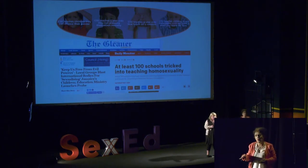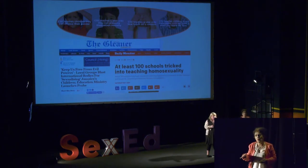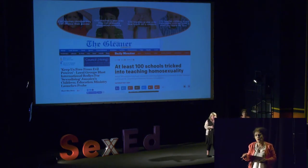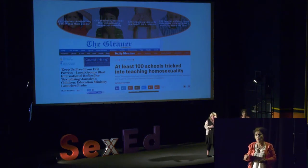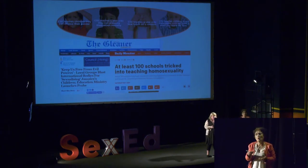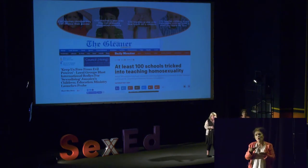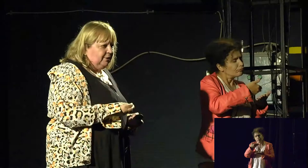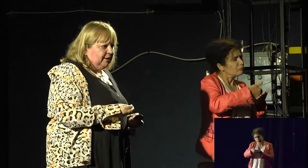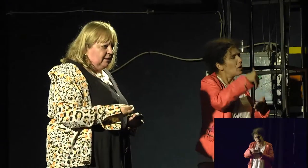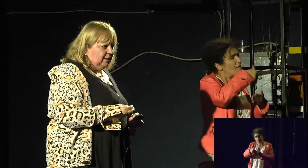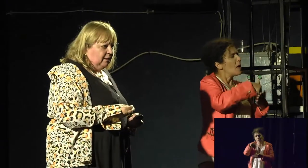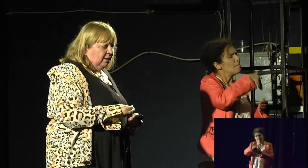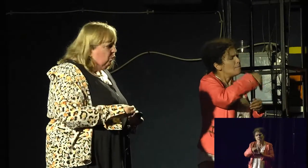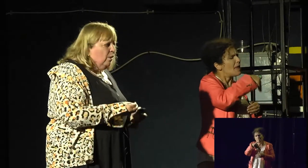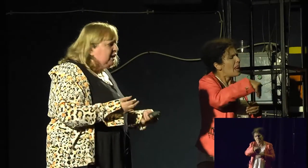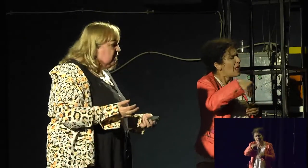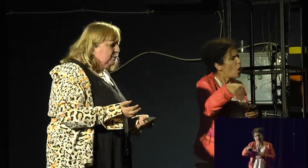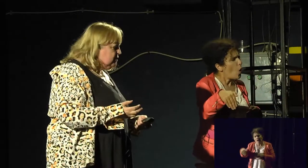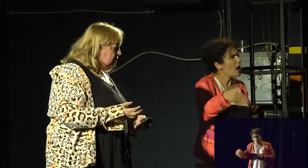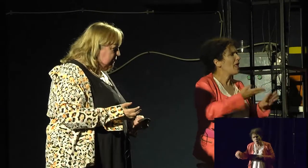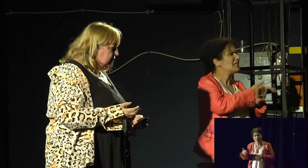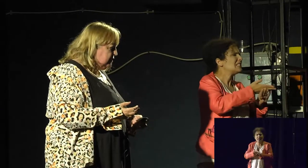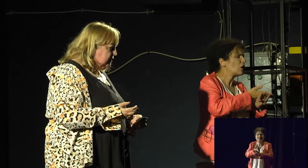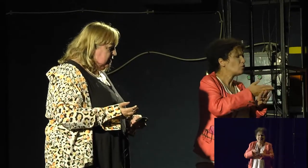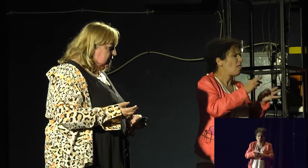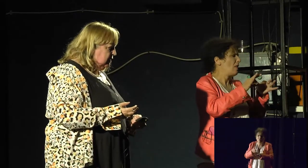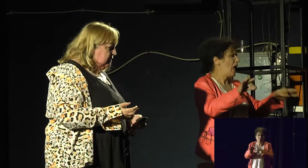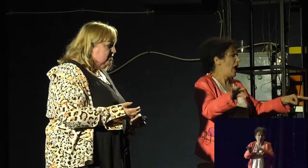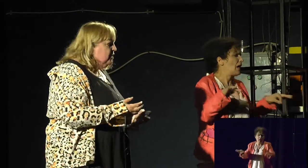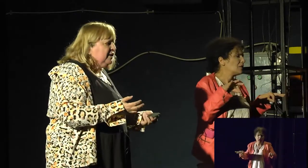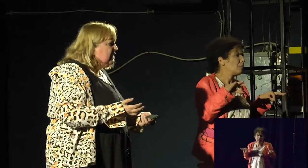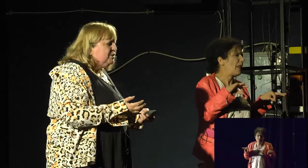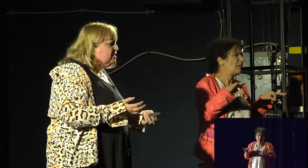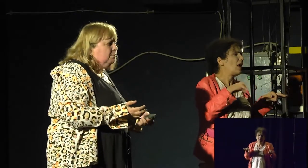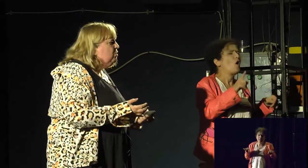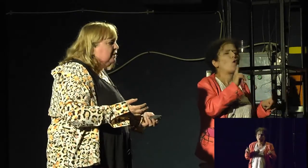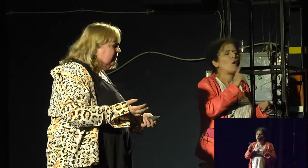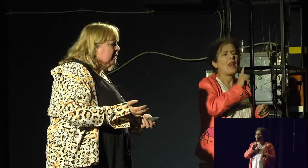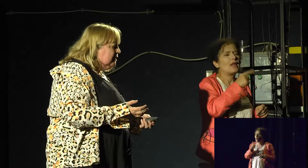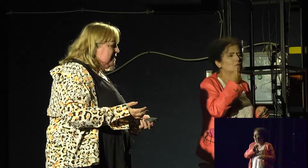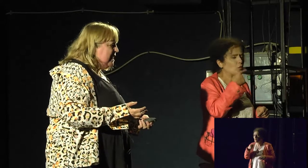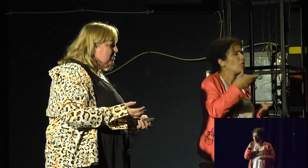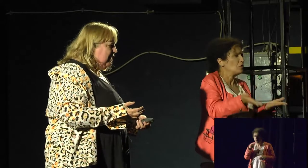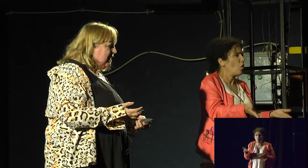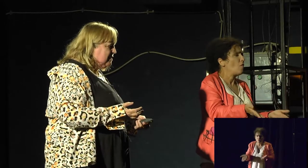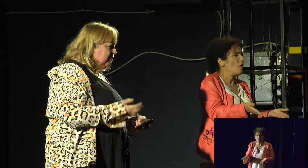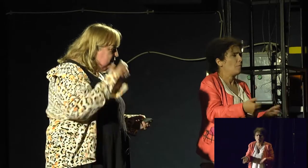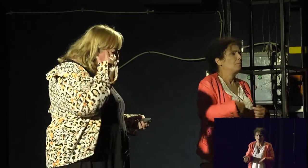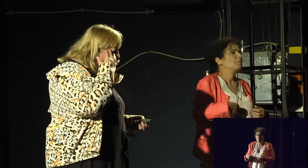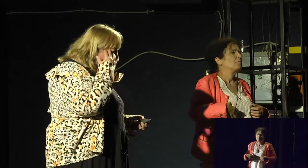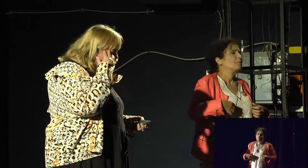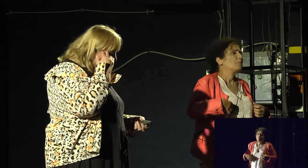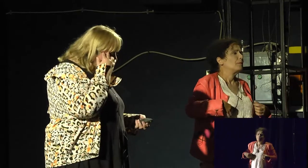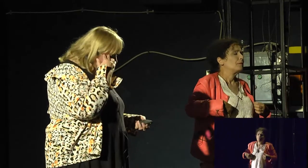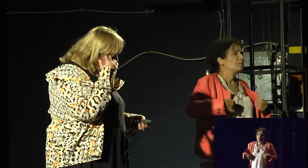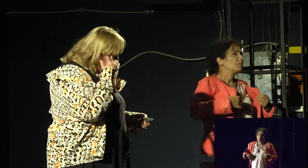and millions of sexual acts per year. Why can't we talk about it? There's not an act which is done more than sexual acts.